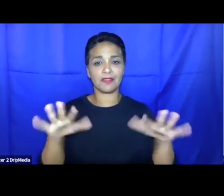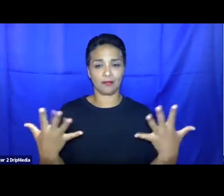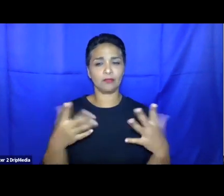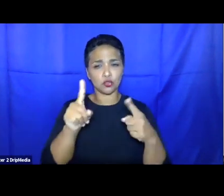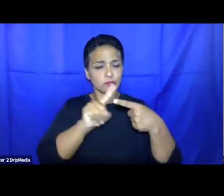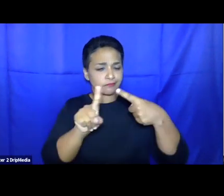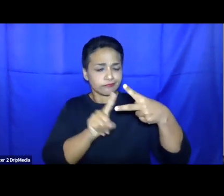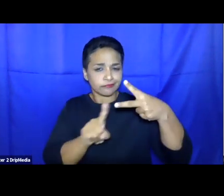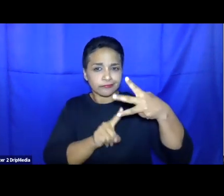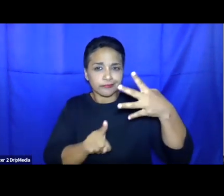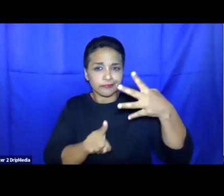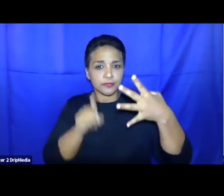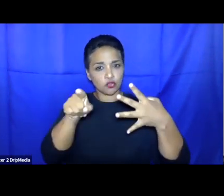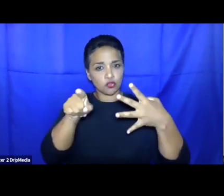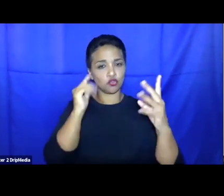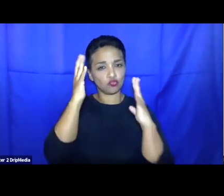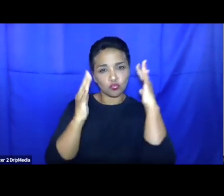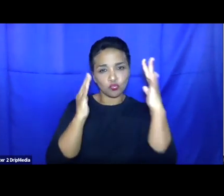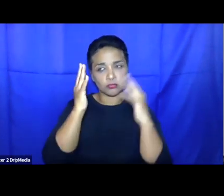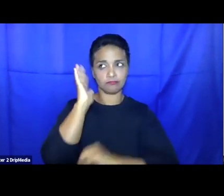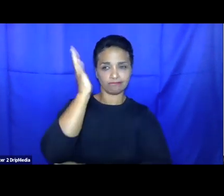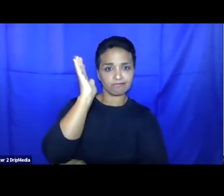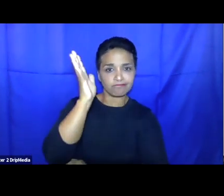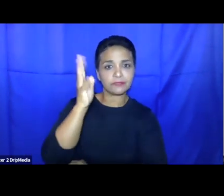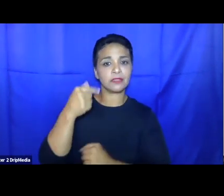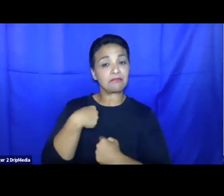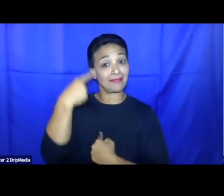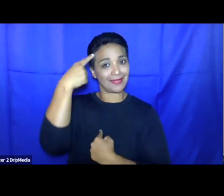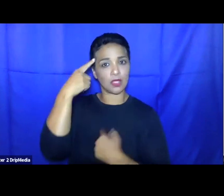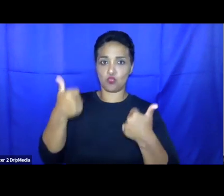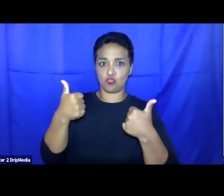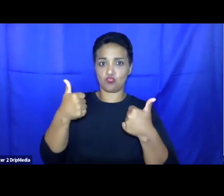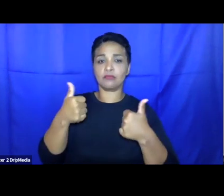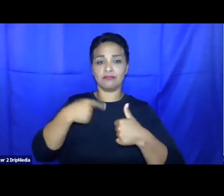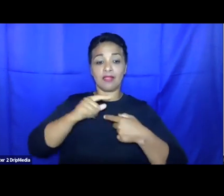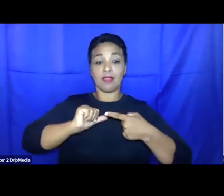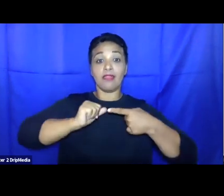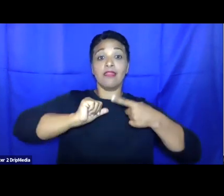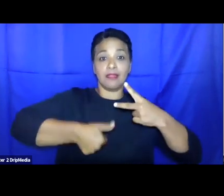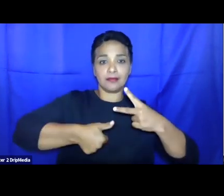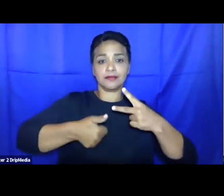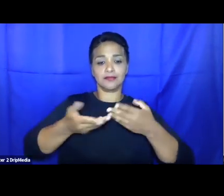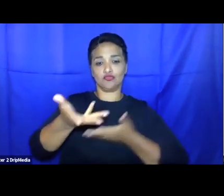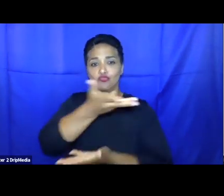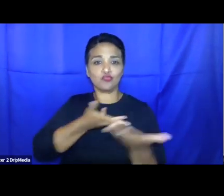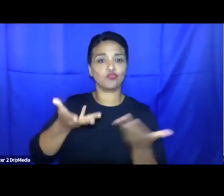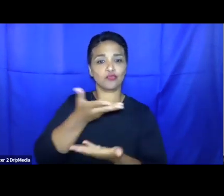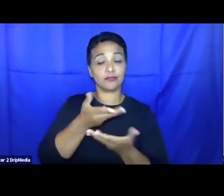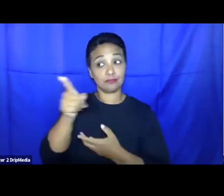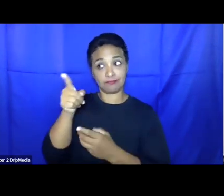I think lay the ground very well for our discussion. You mentioned in particular the dilution.